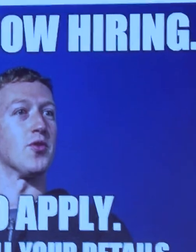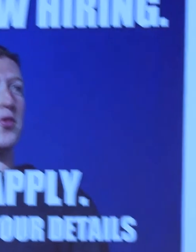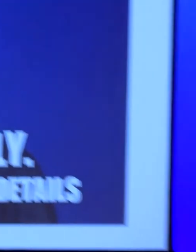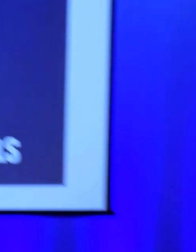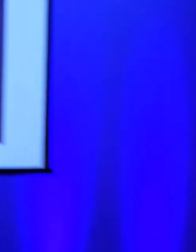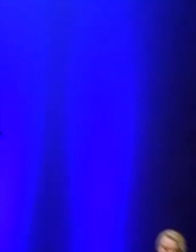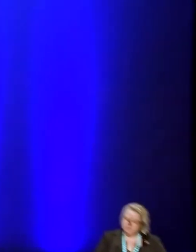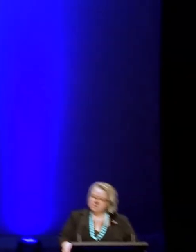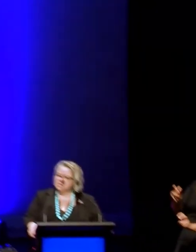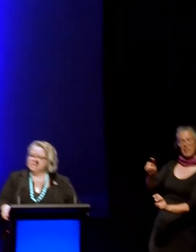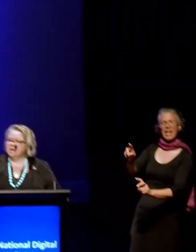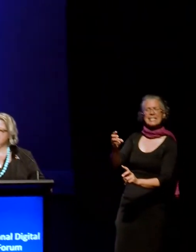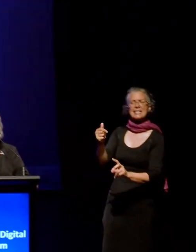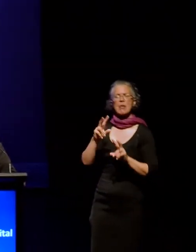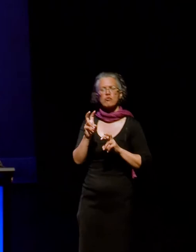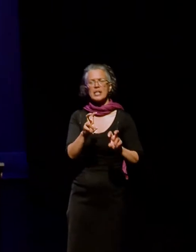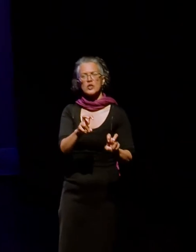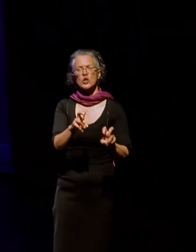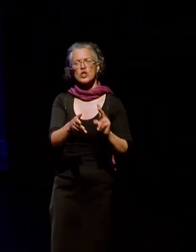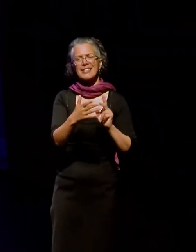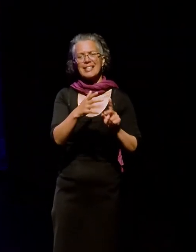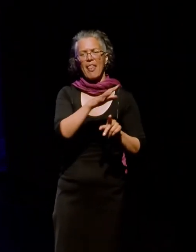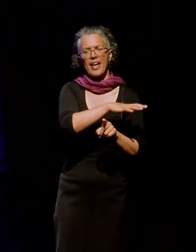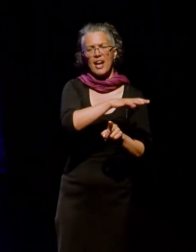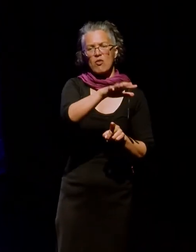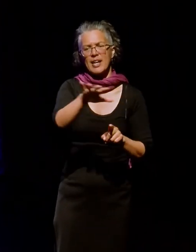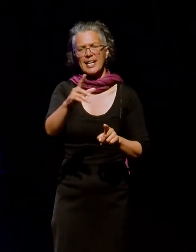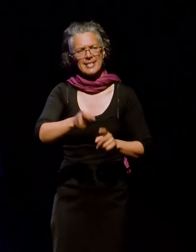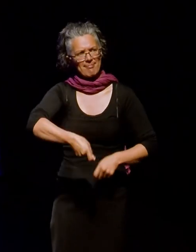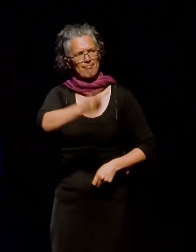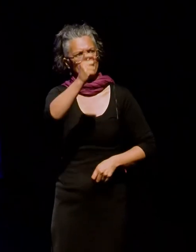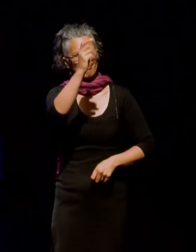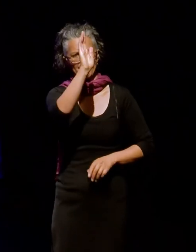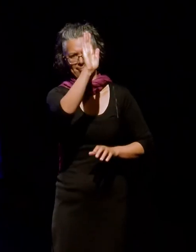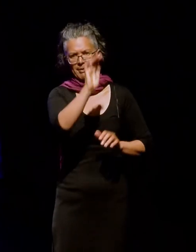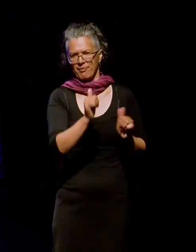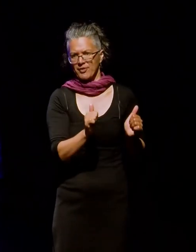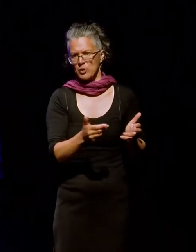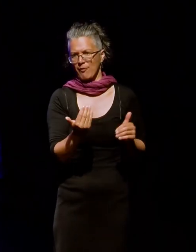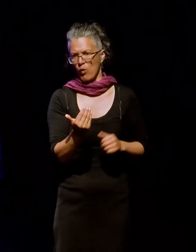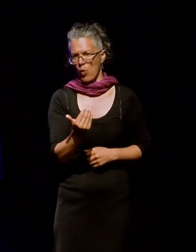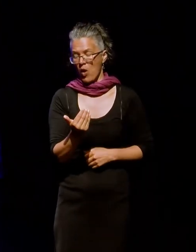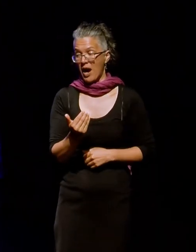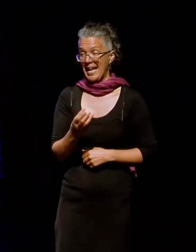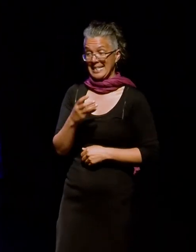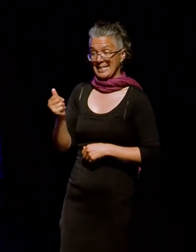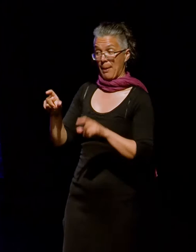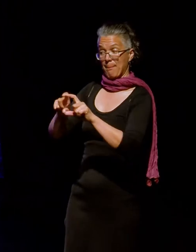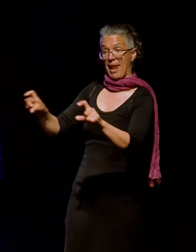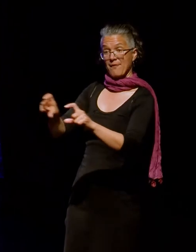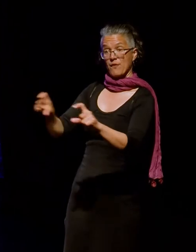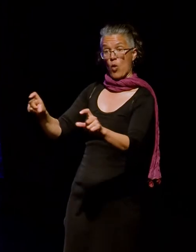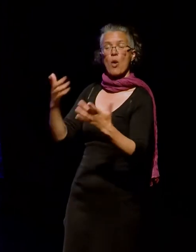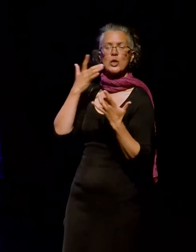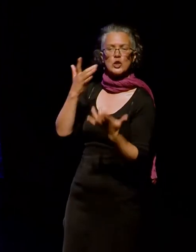flagged previously by researchers in other disciplines. From the perspective of the communities, a technology or platform offers a